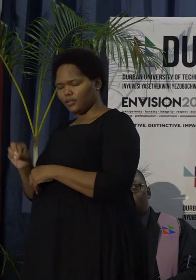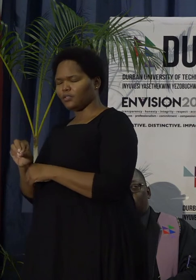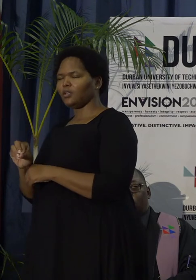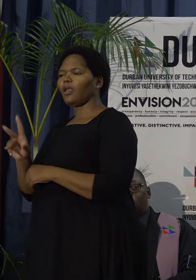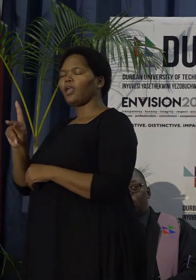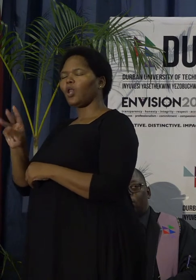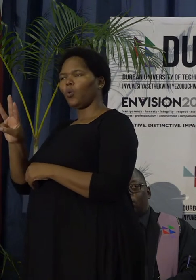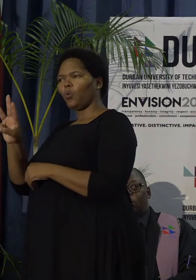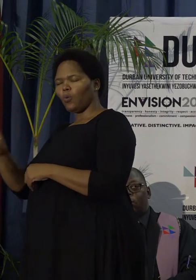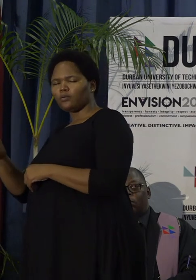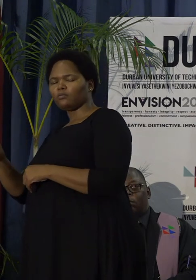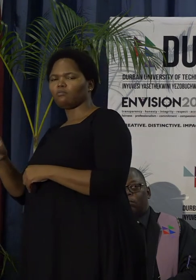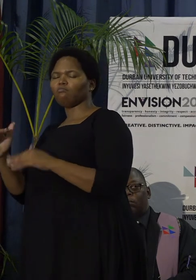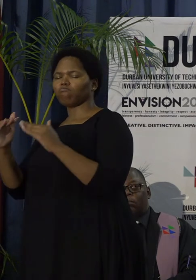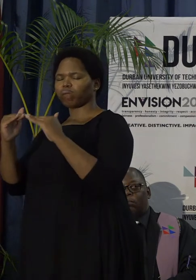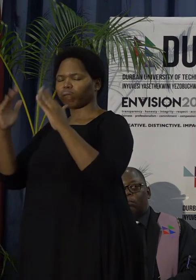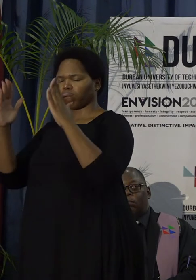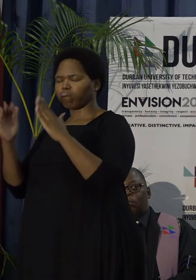system.